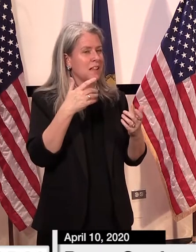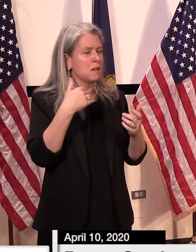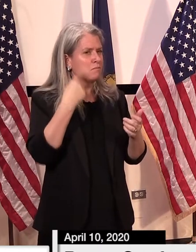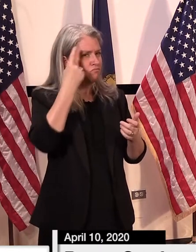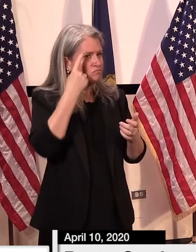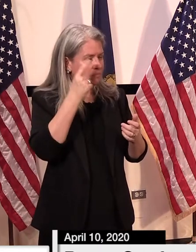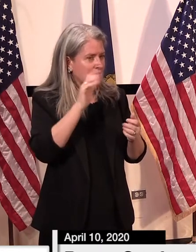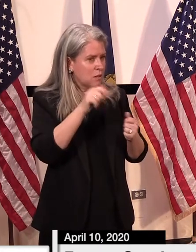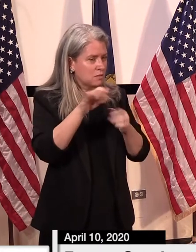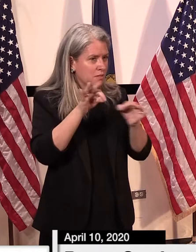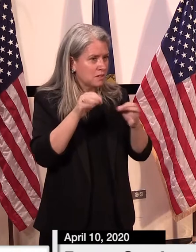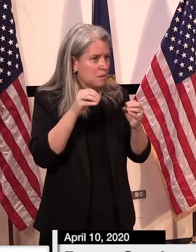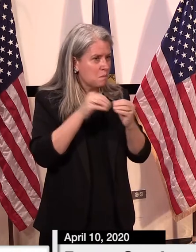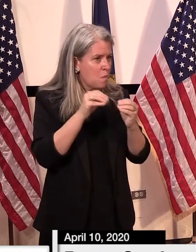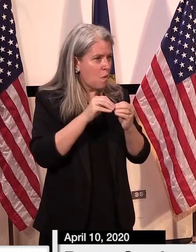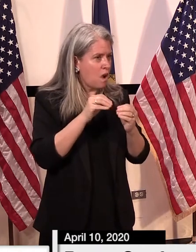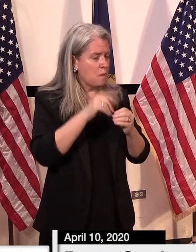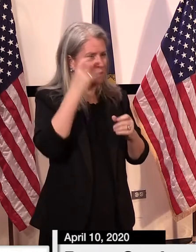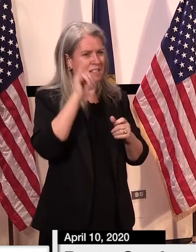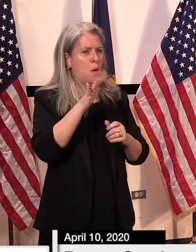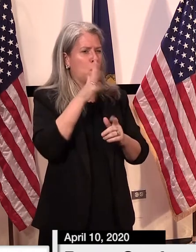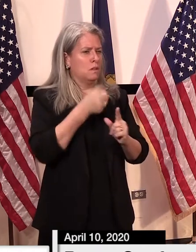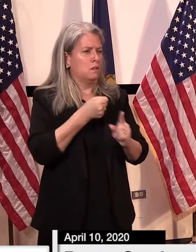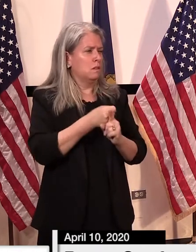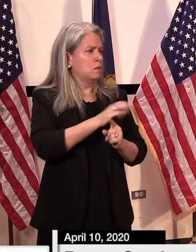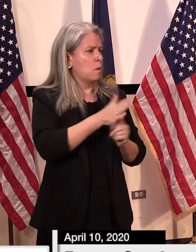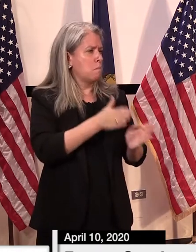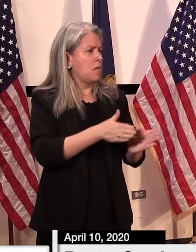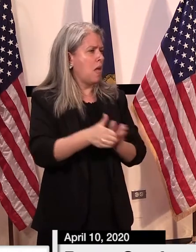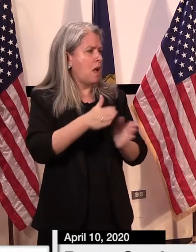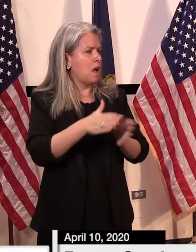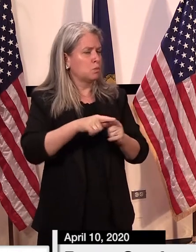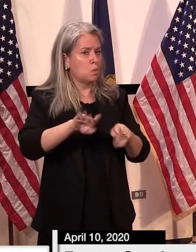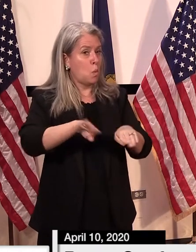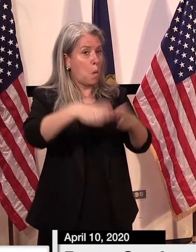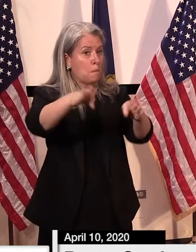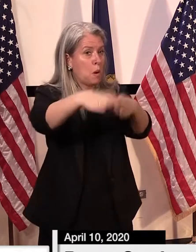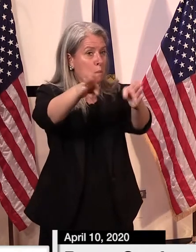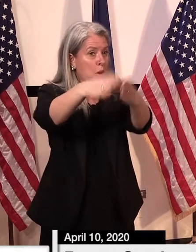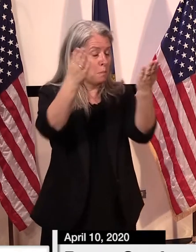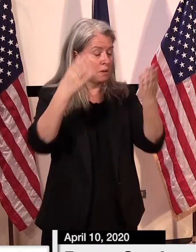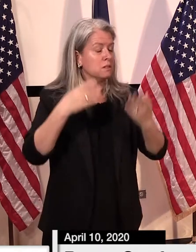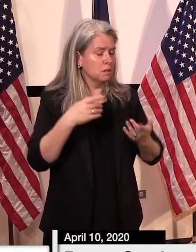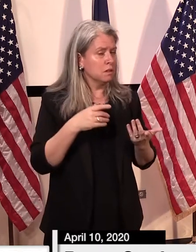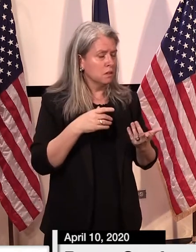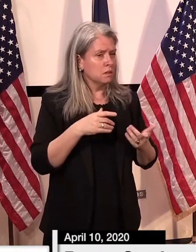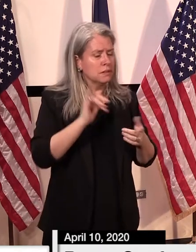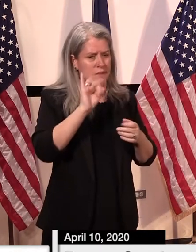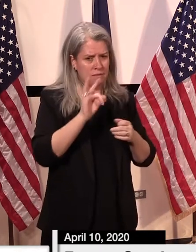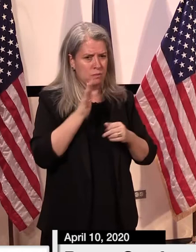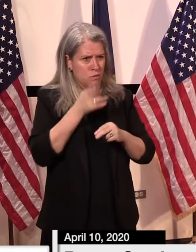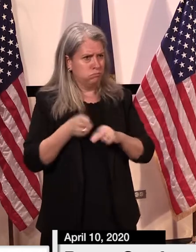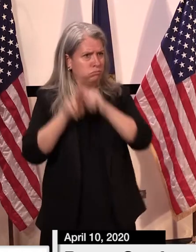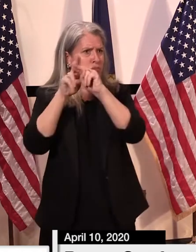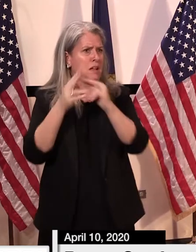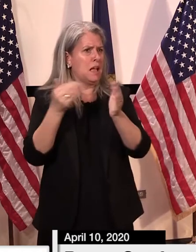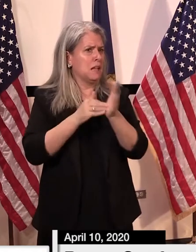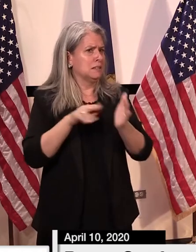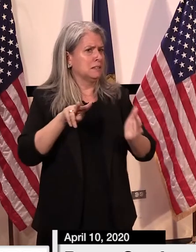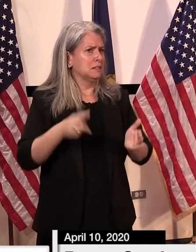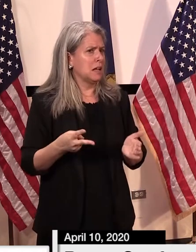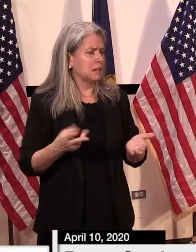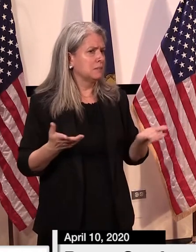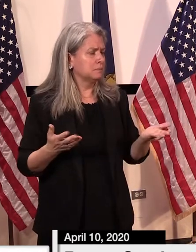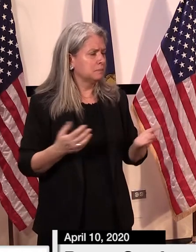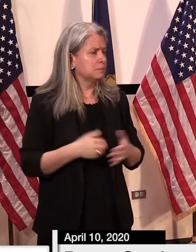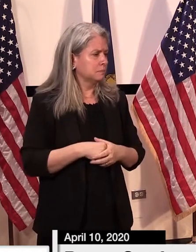would affect the governor's plan to uh uh to start opening the spigot uh if the would i believe it obviously